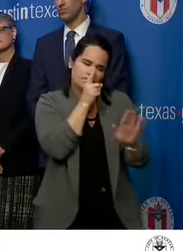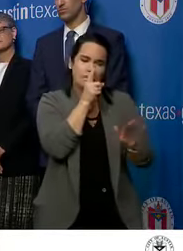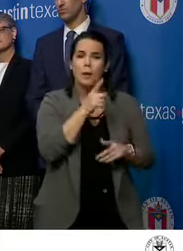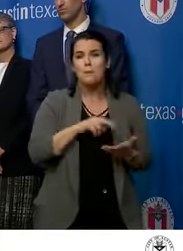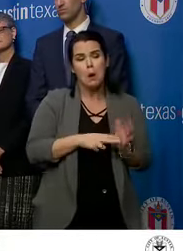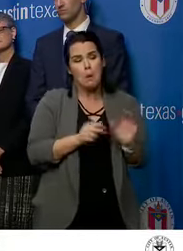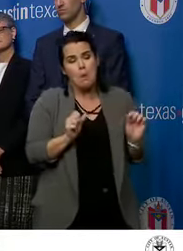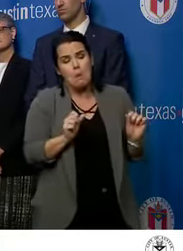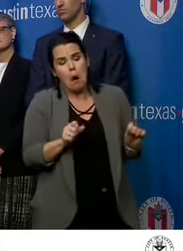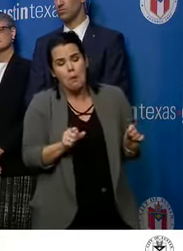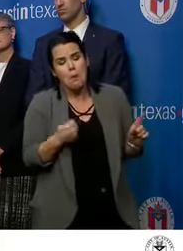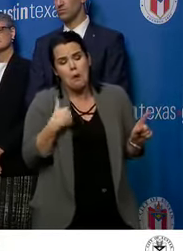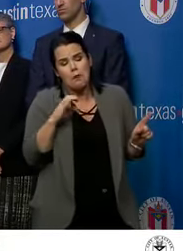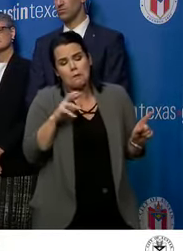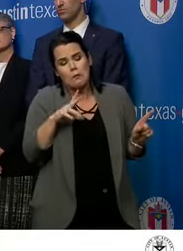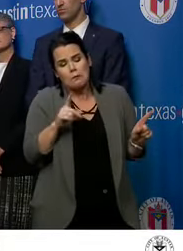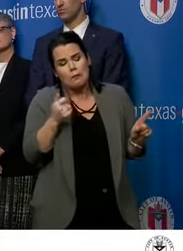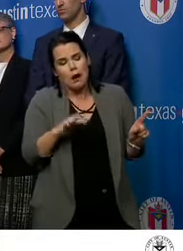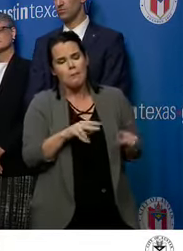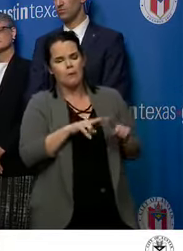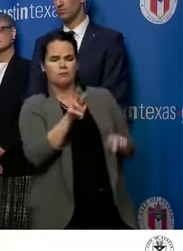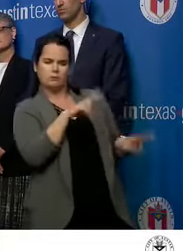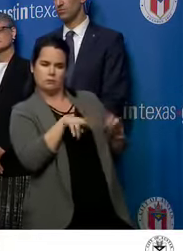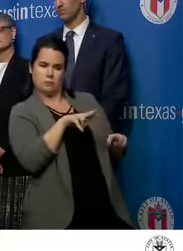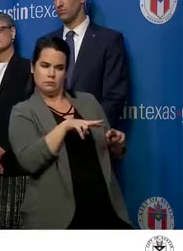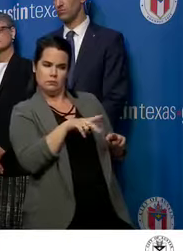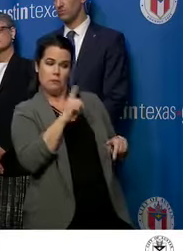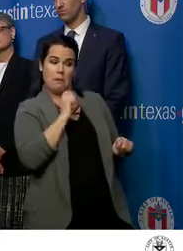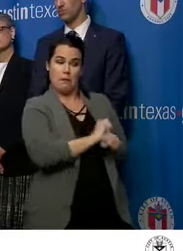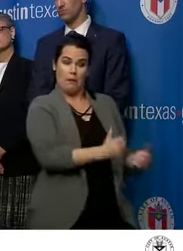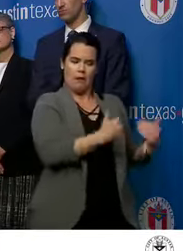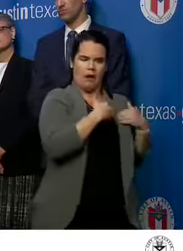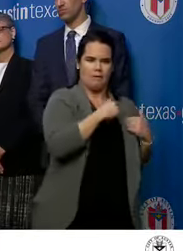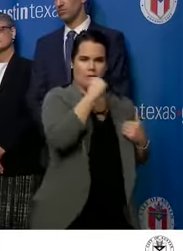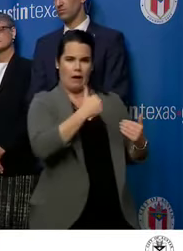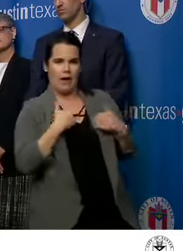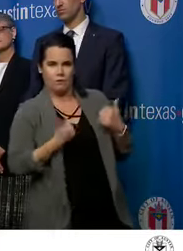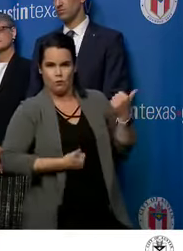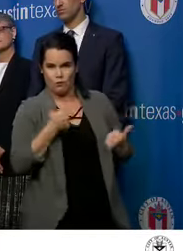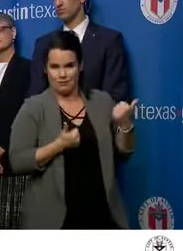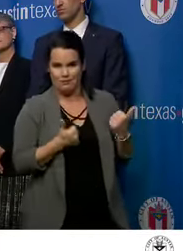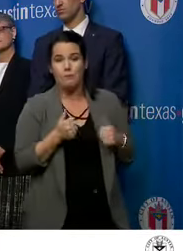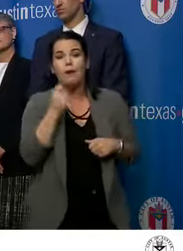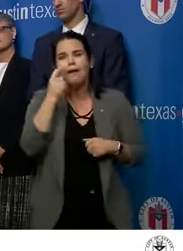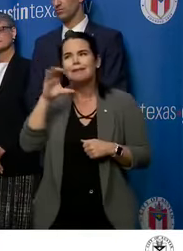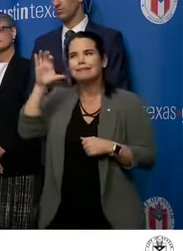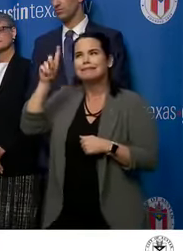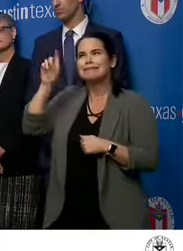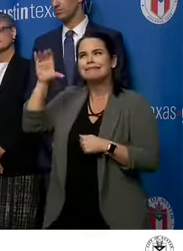possibility to exclude in certain patients who meet the criteria for CDC testing.